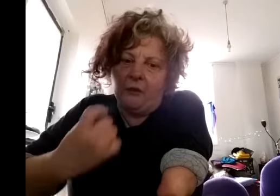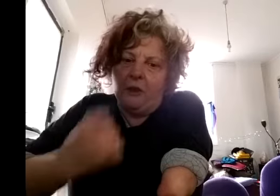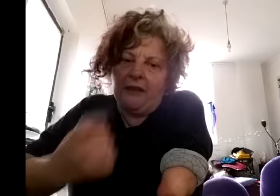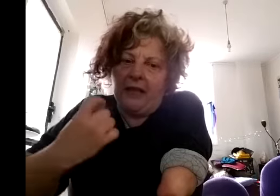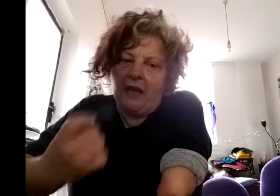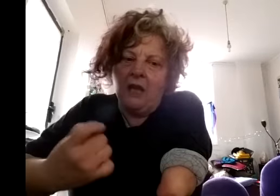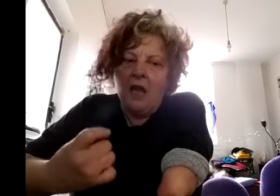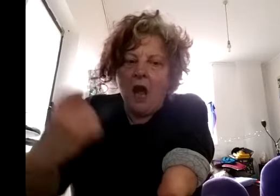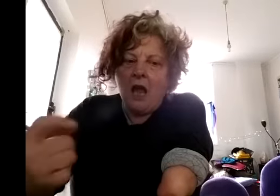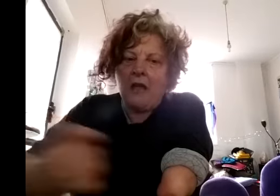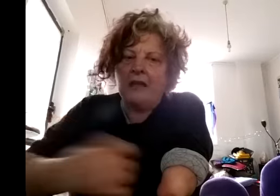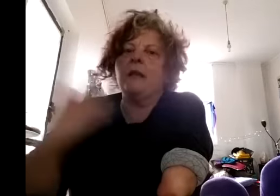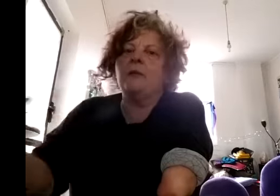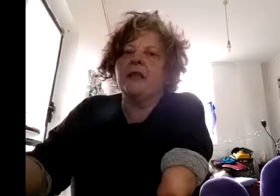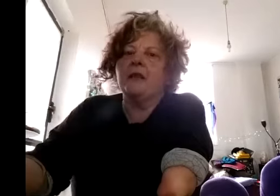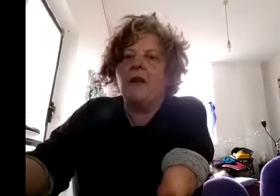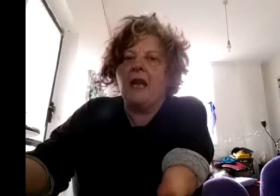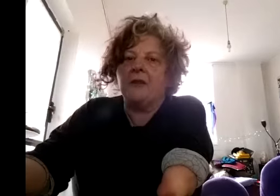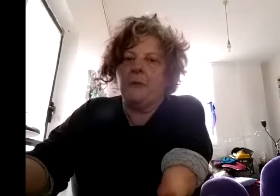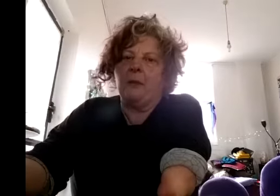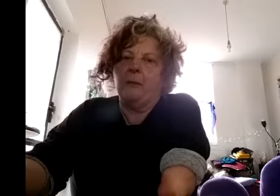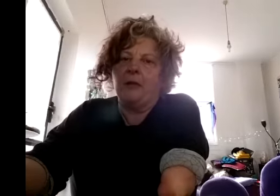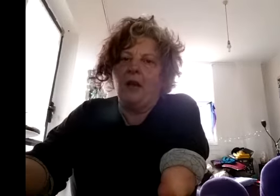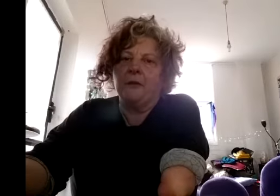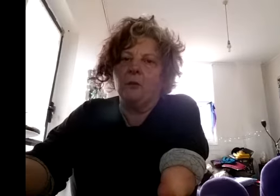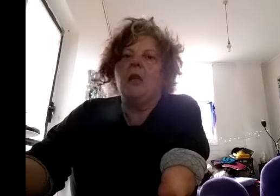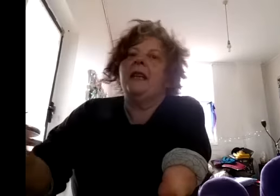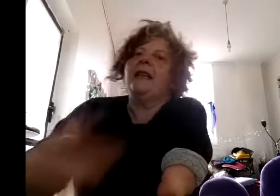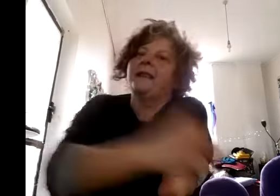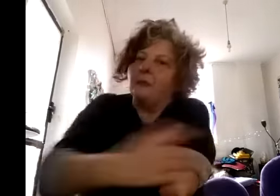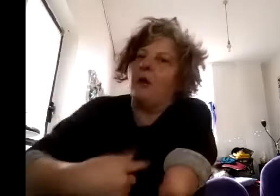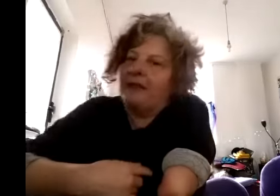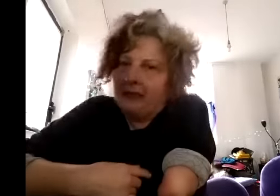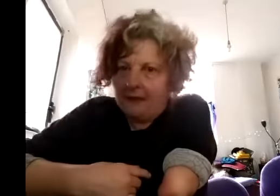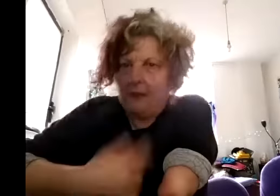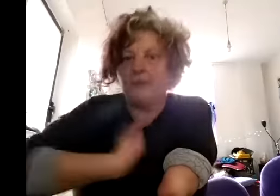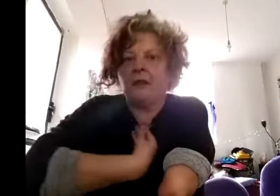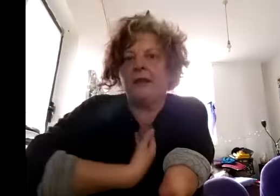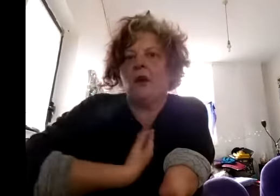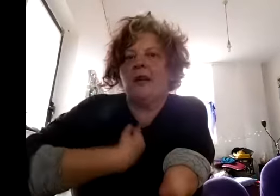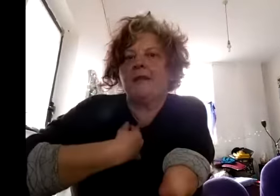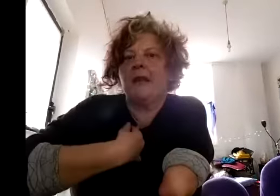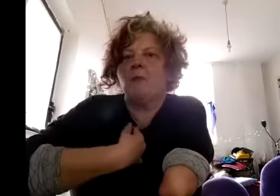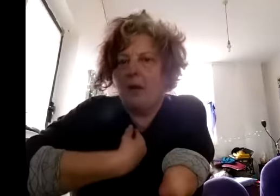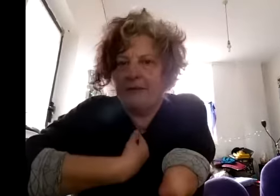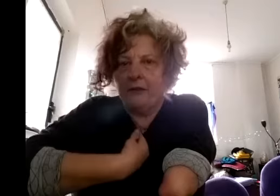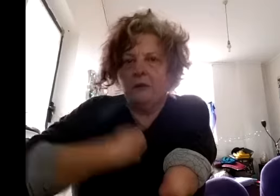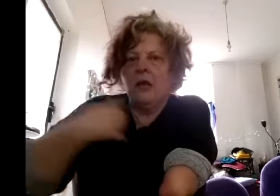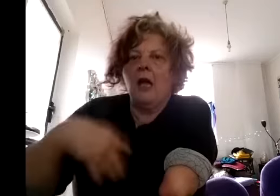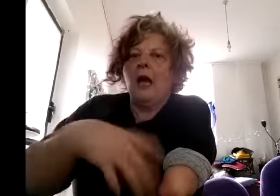working that out uh is our material there to make people uncomfortable yes sometimes it is and particularly i might say my material um